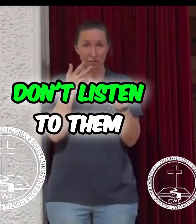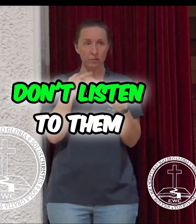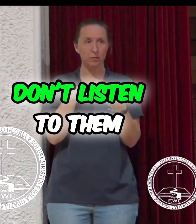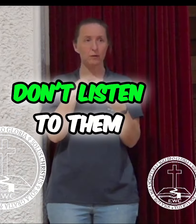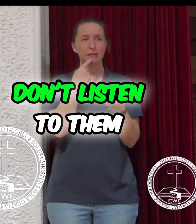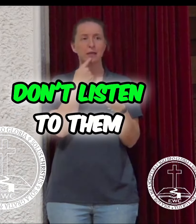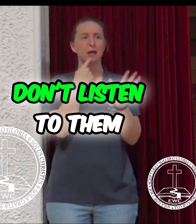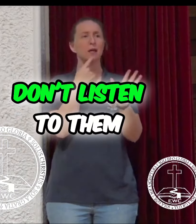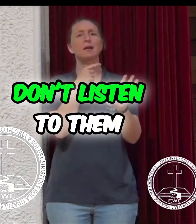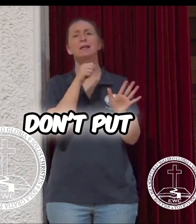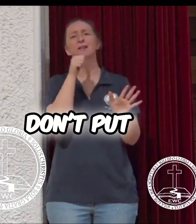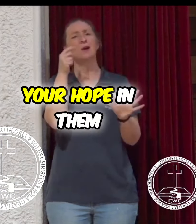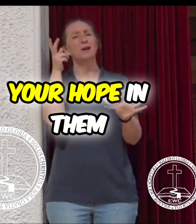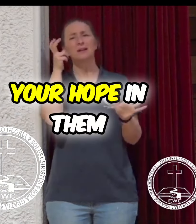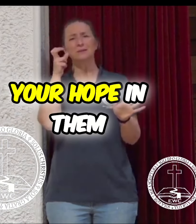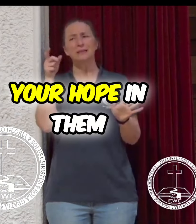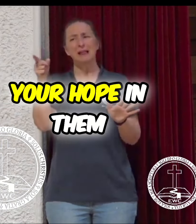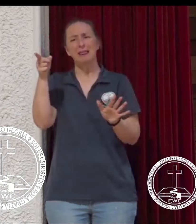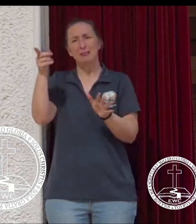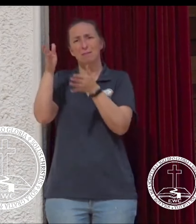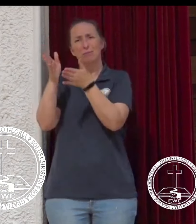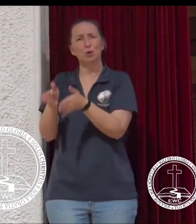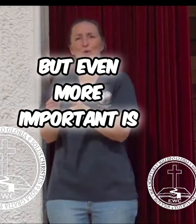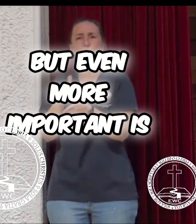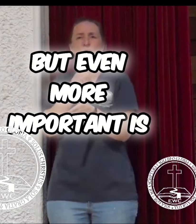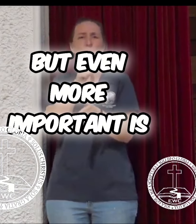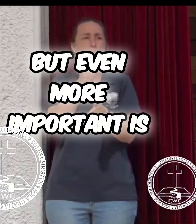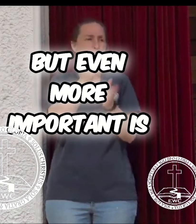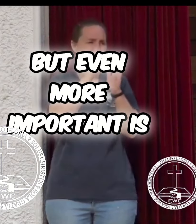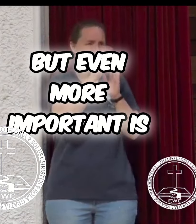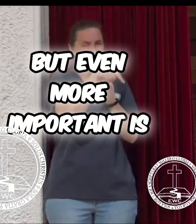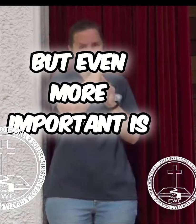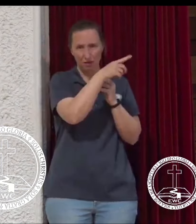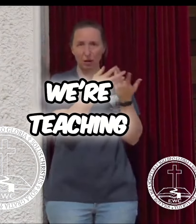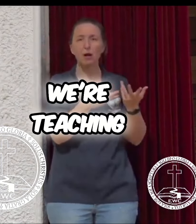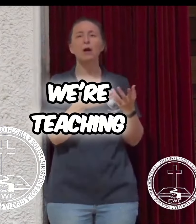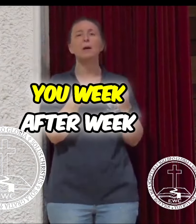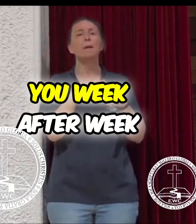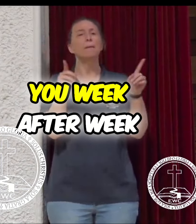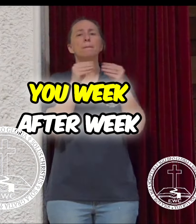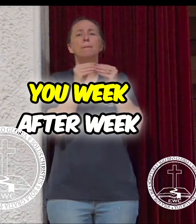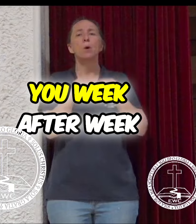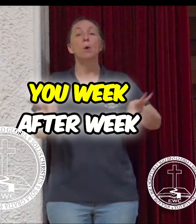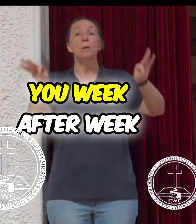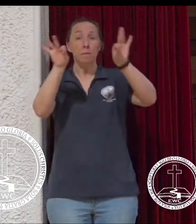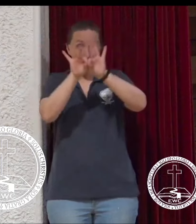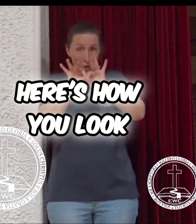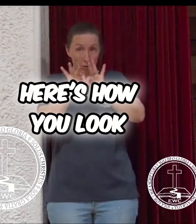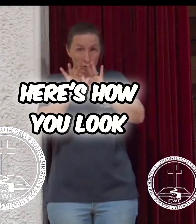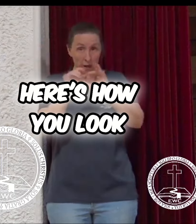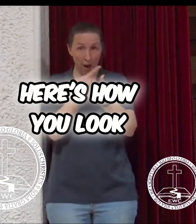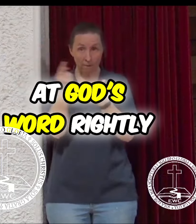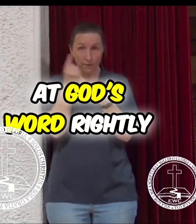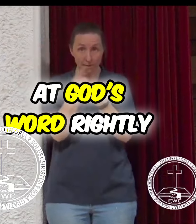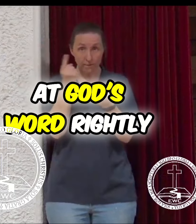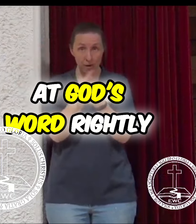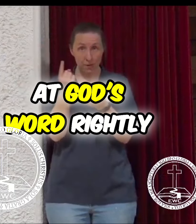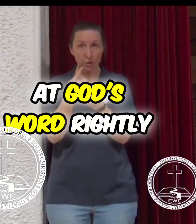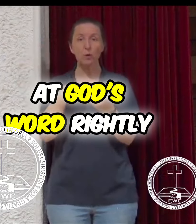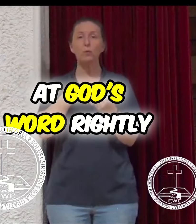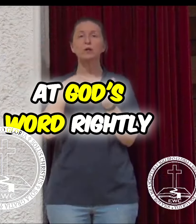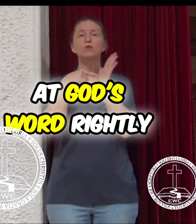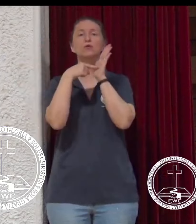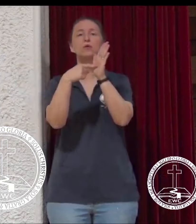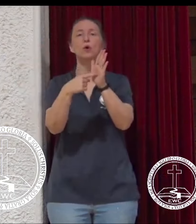don't listen to them. Don't put your hope in them. But even more important is we're teaching you week after week, here's how you look at God's